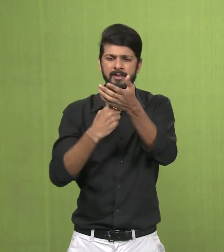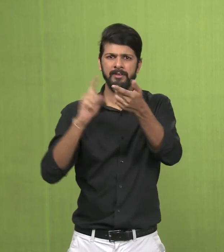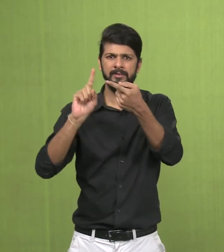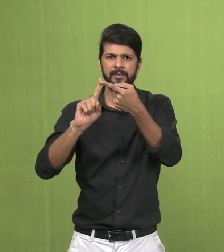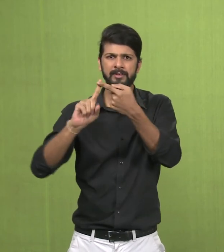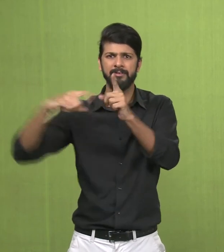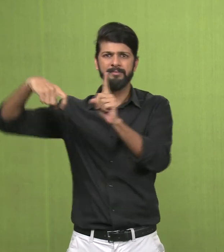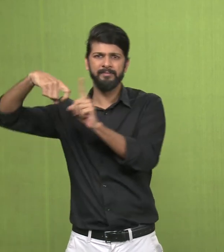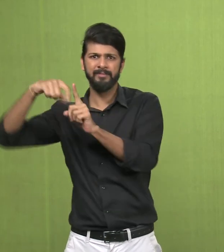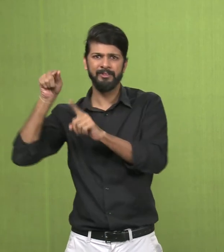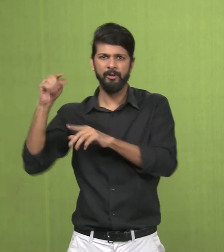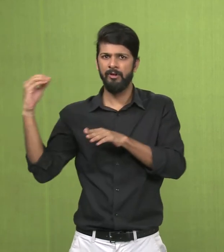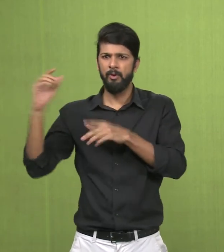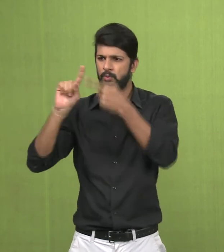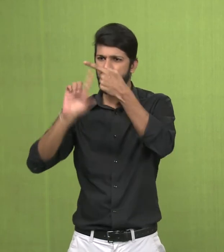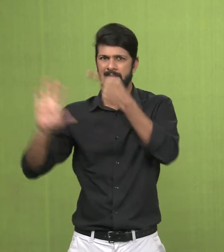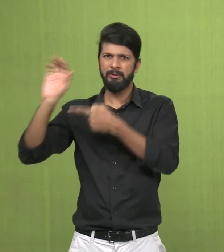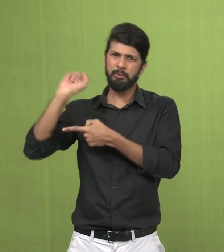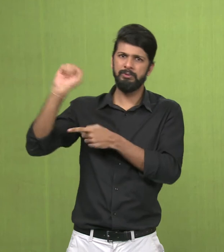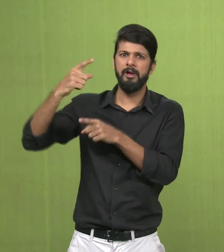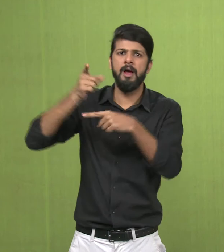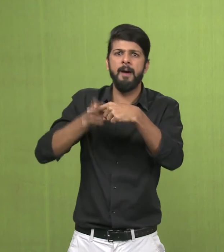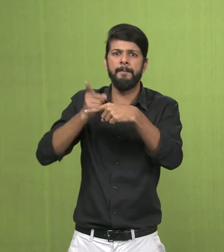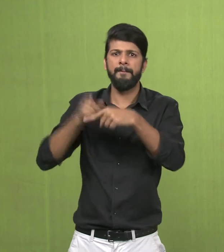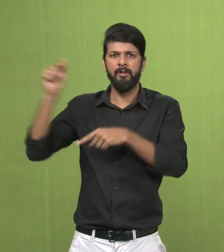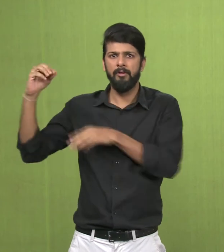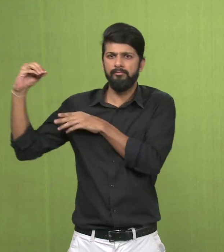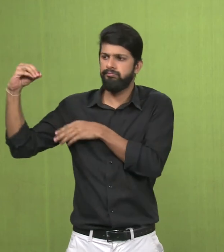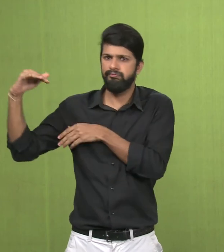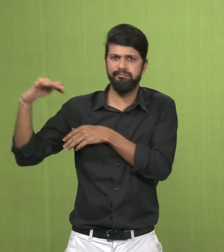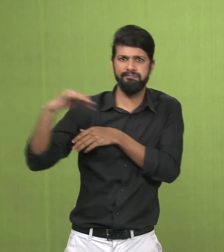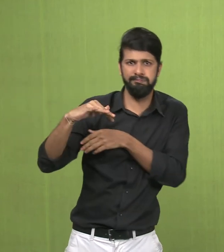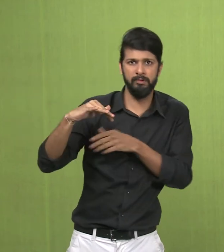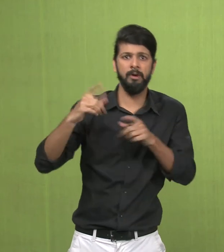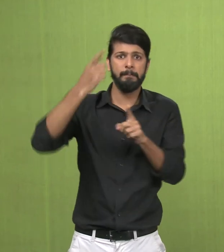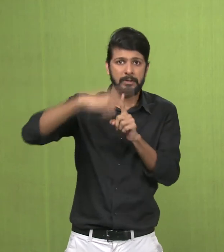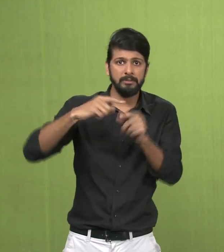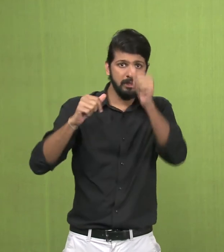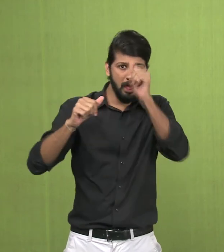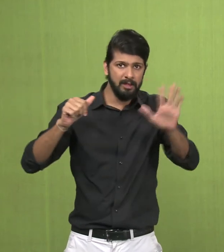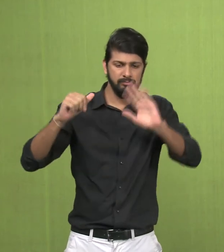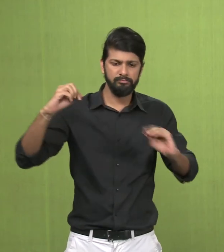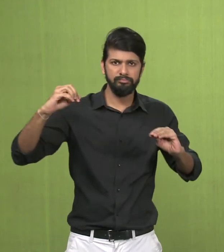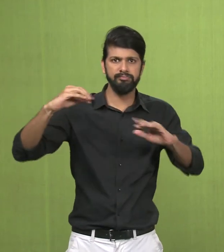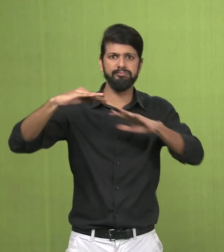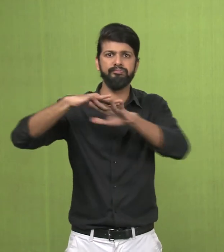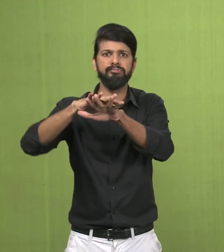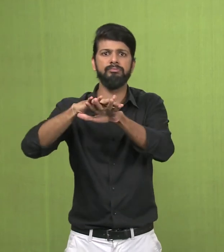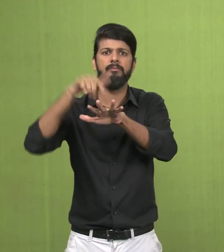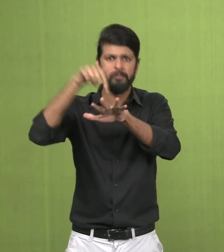This art form had a mix or a synthesis of Greek influence as well as